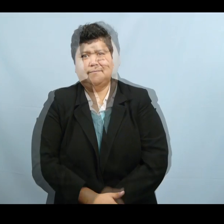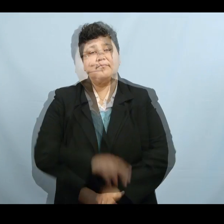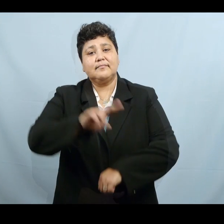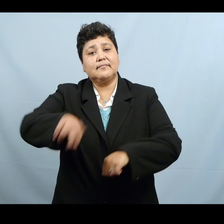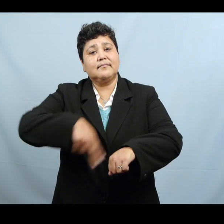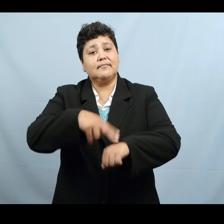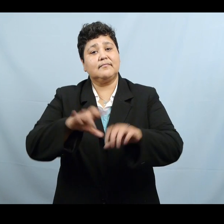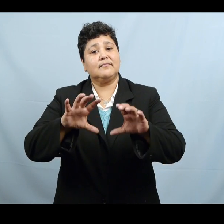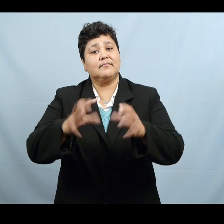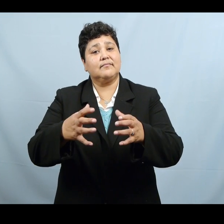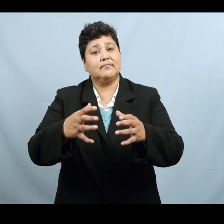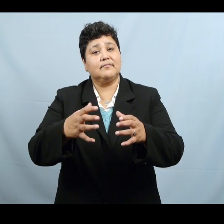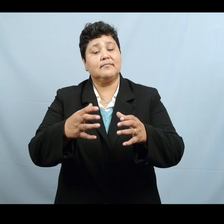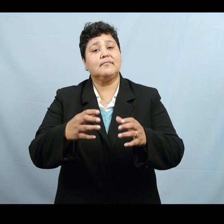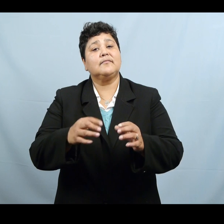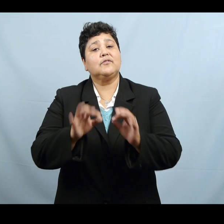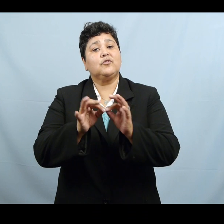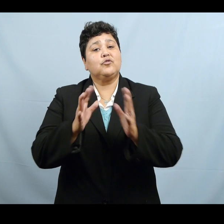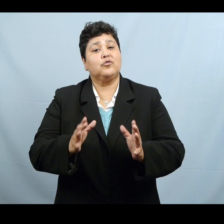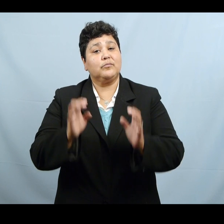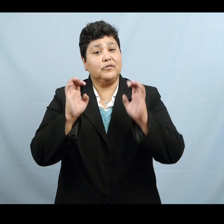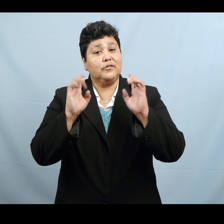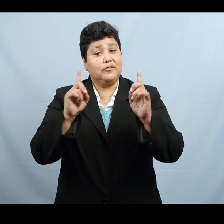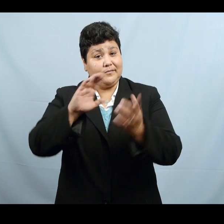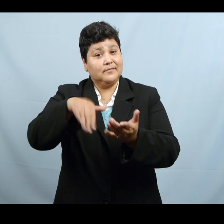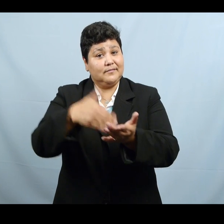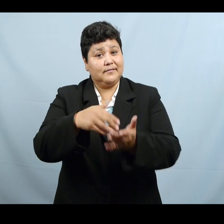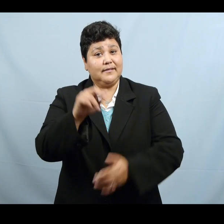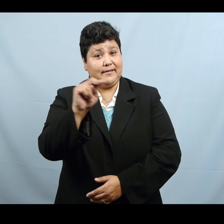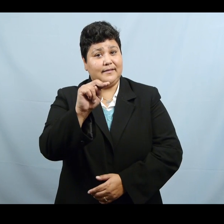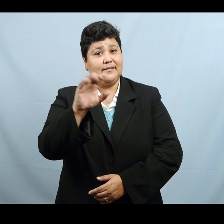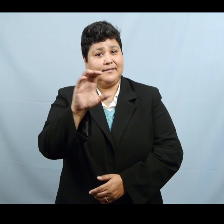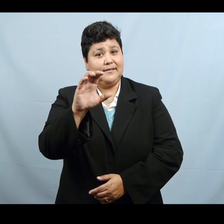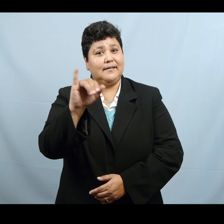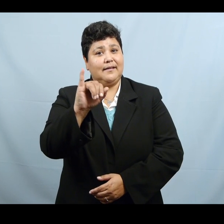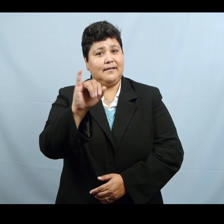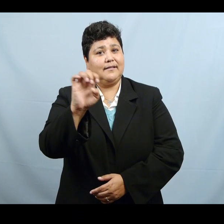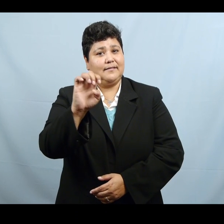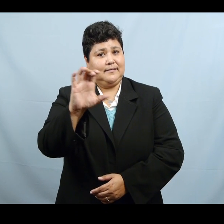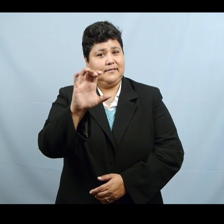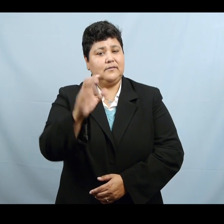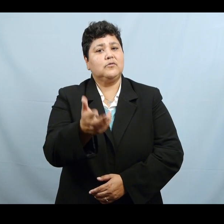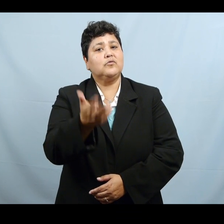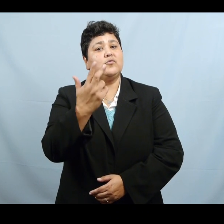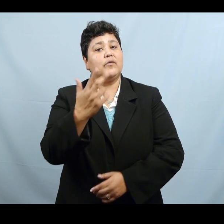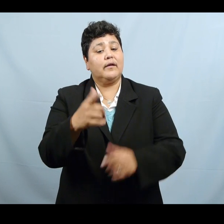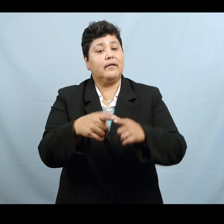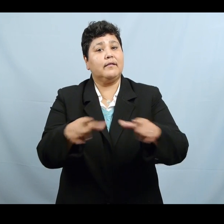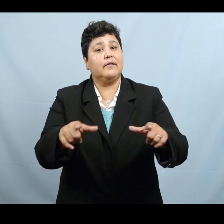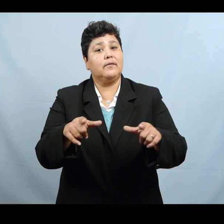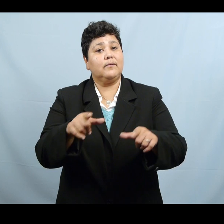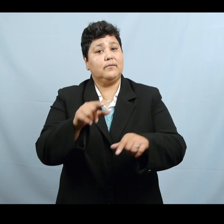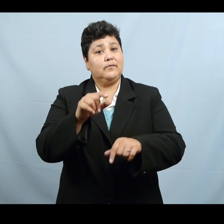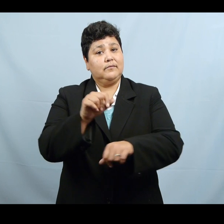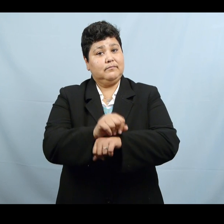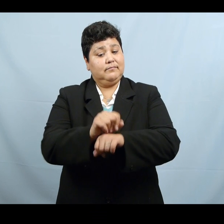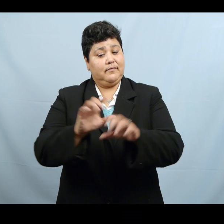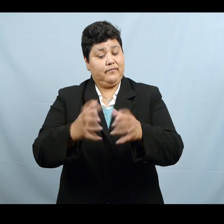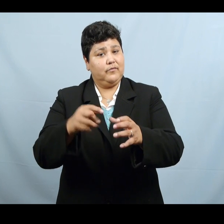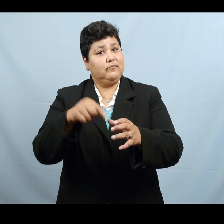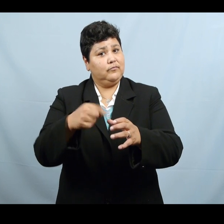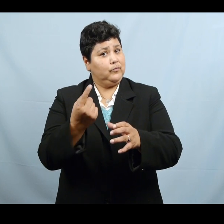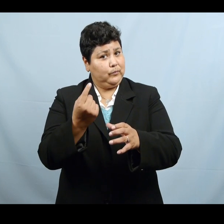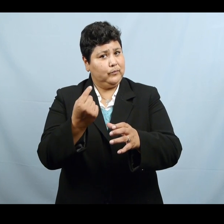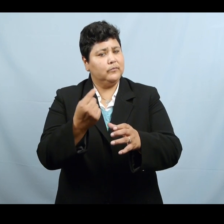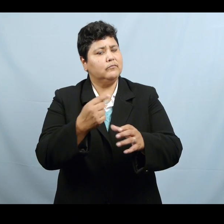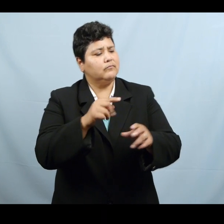The National Consortium of Interpreter Education Center's NCIEC Trilingual Task Force conducted research on the